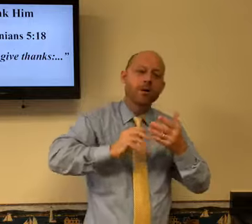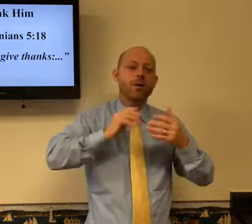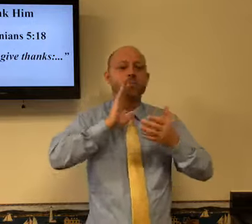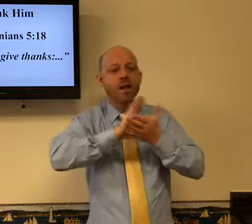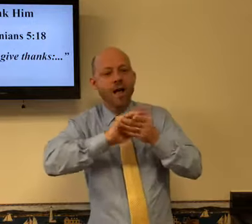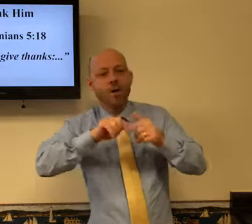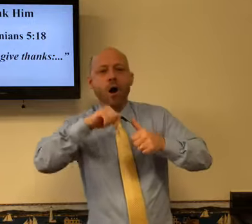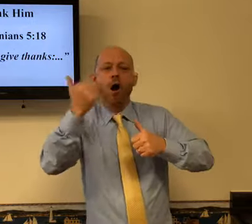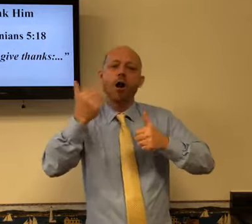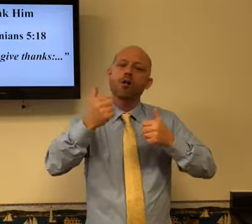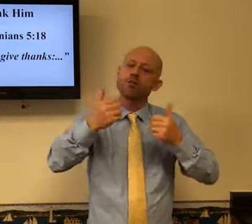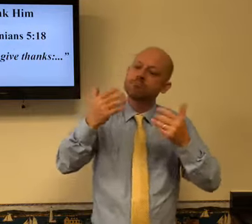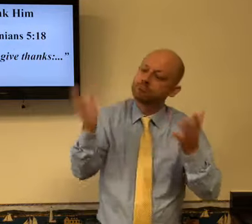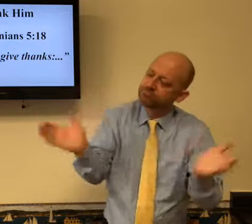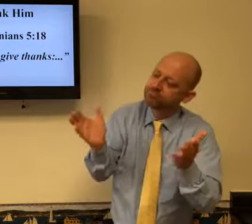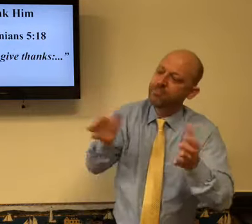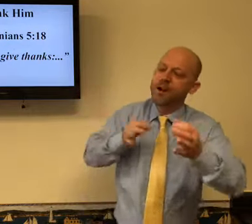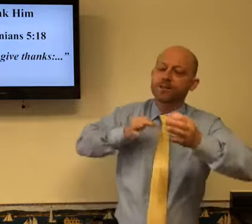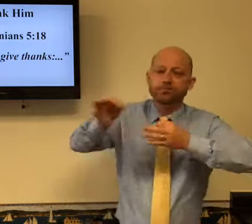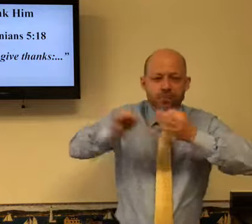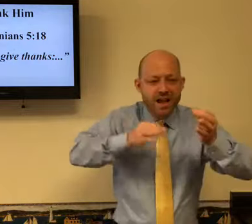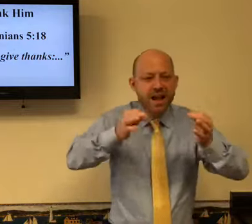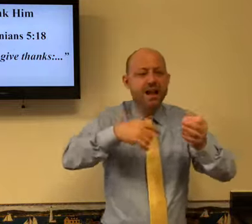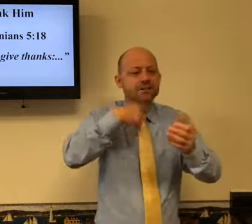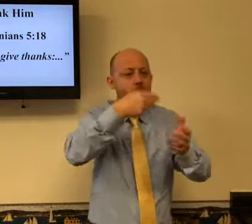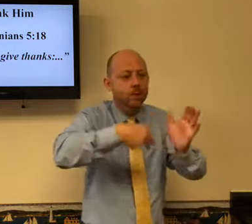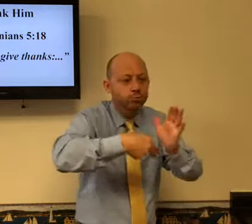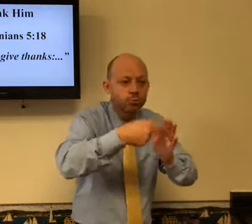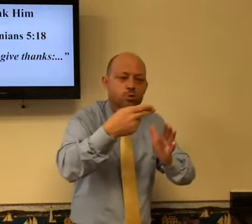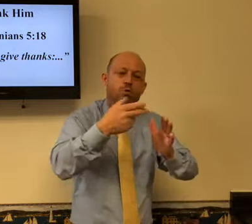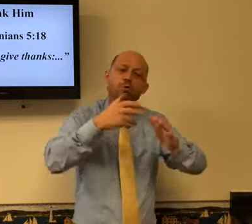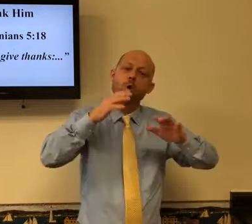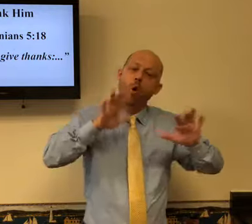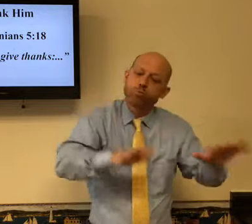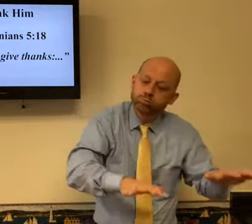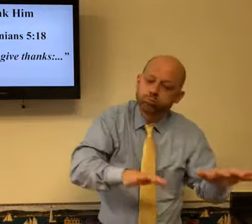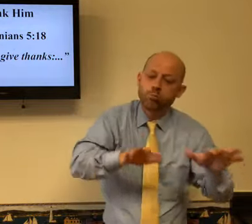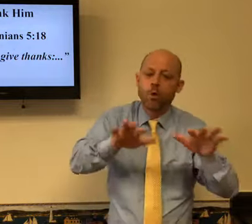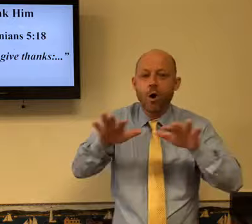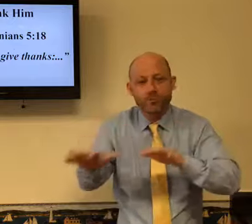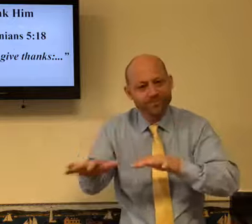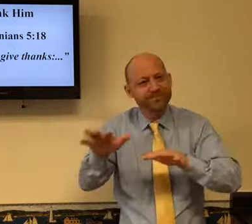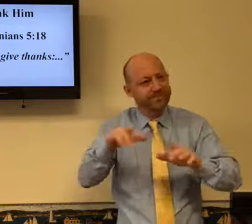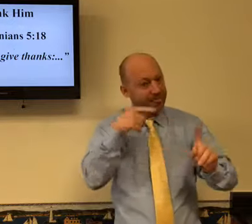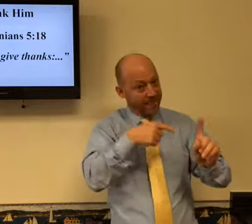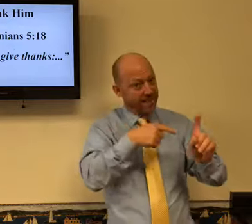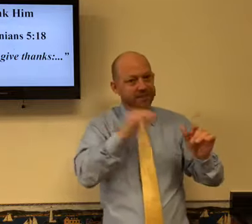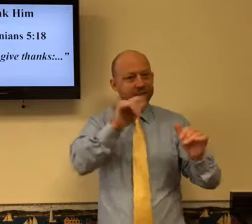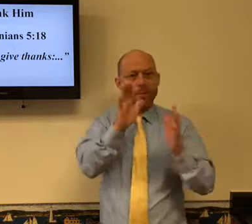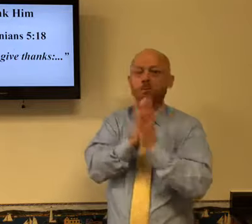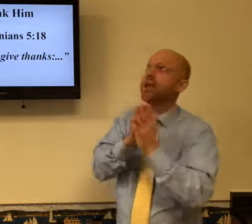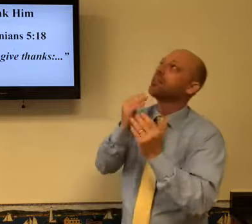Be humble. Pray for others. You know, Jesus explained his disciples the truth.